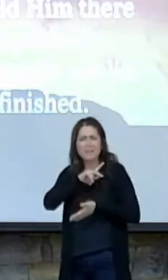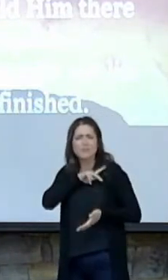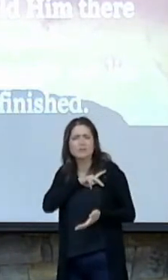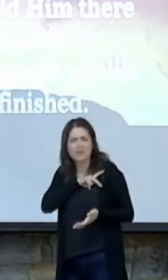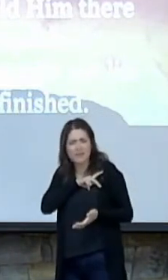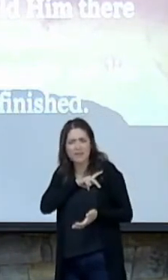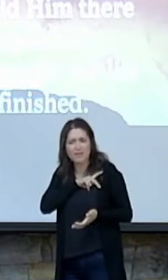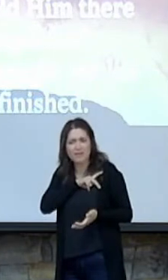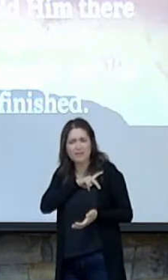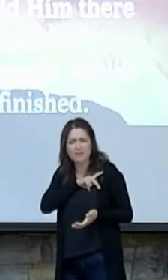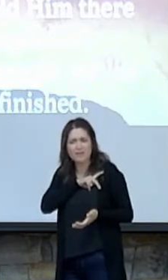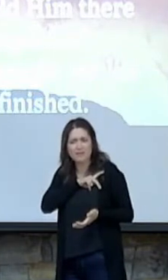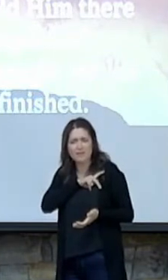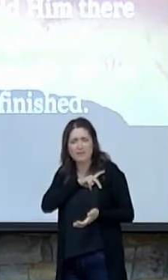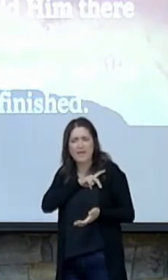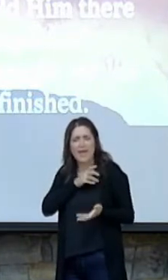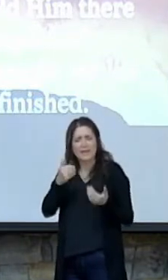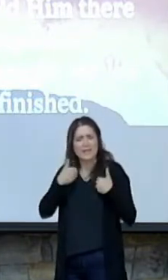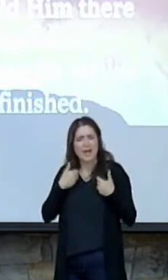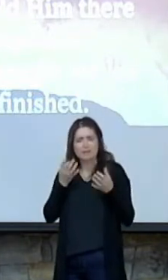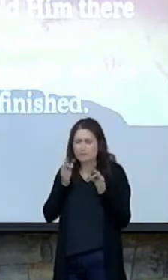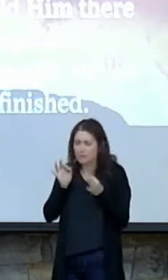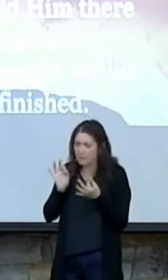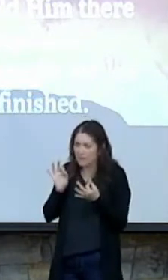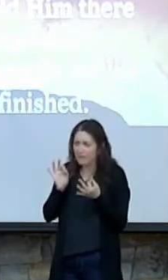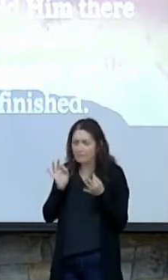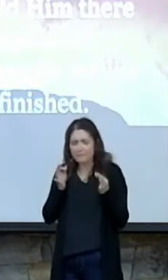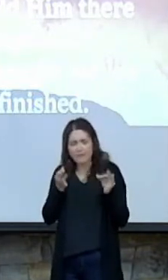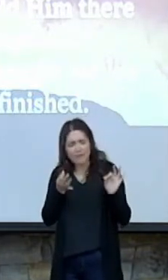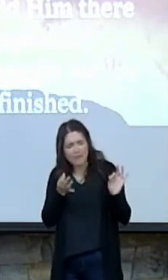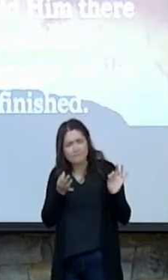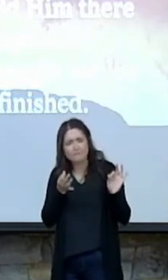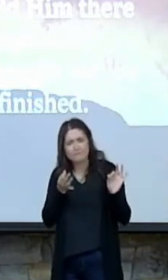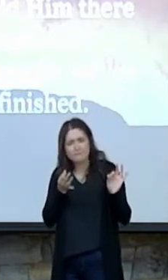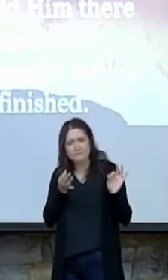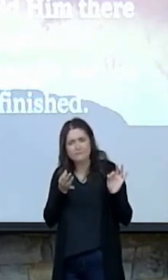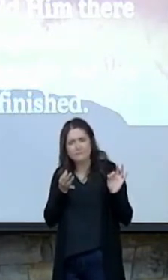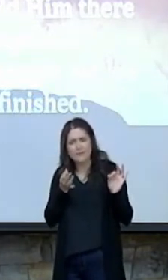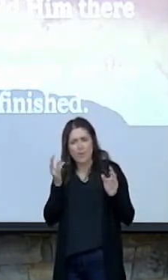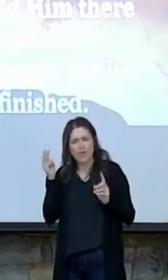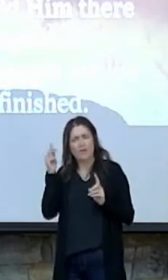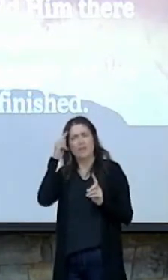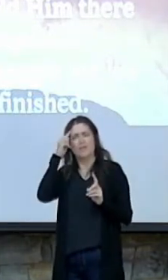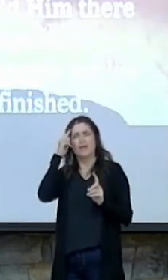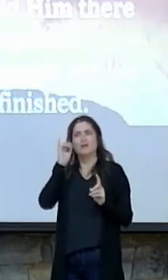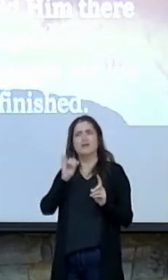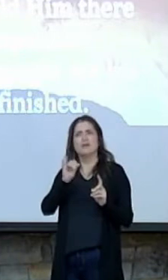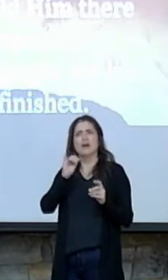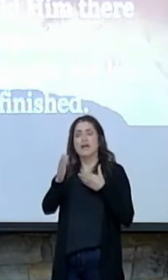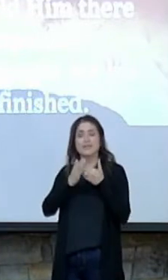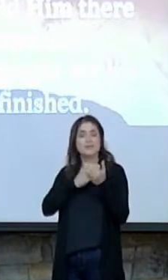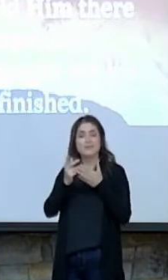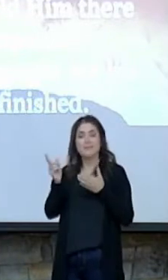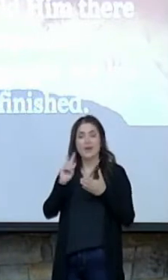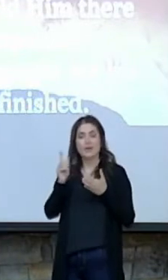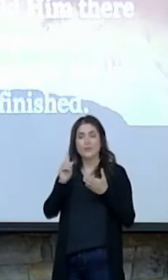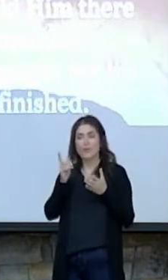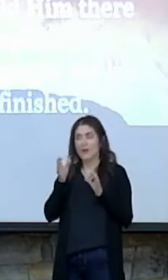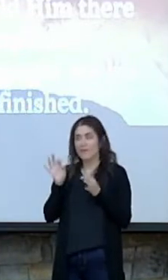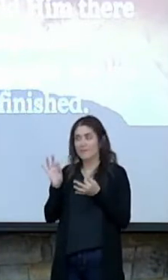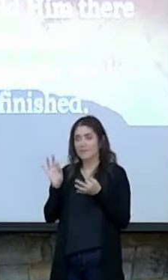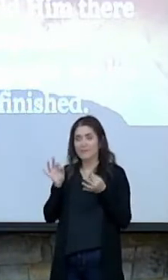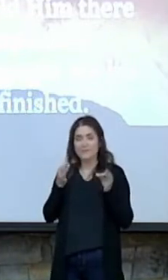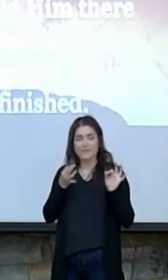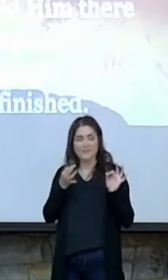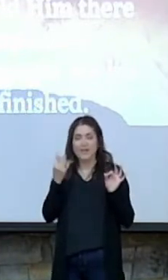And he had us look to our right and to our left and as he did that, one of the thoughts I had in my mind is no matter which way the people beside me turned,